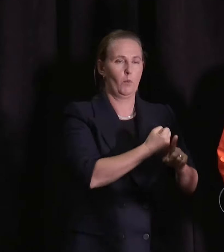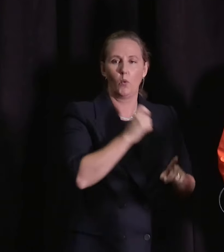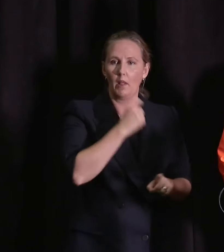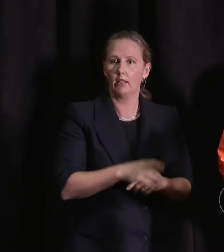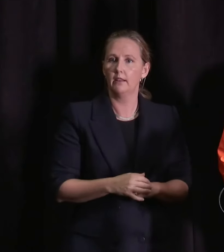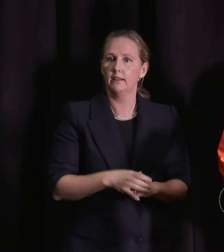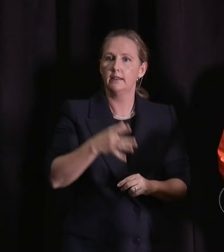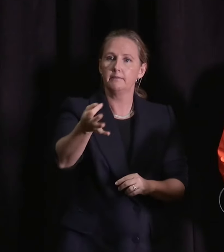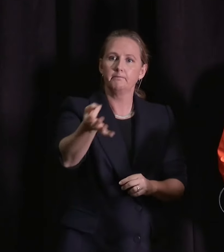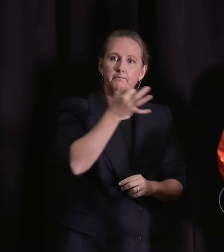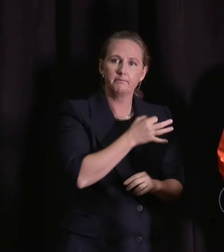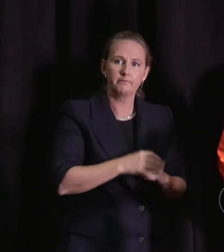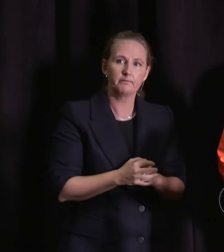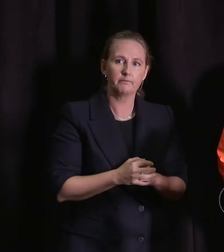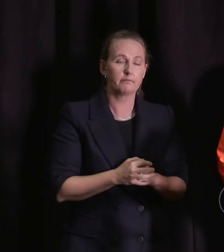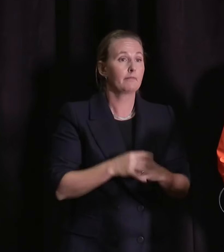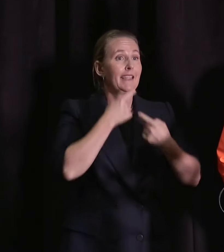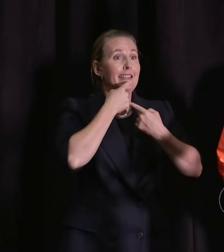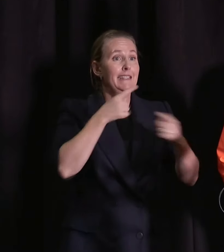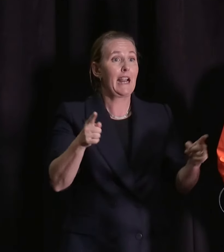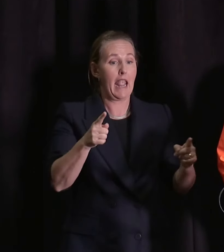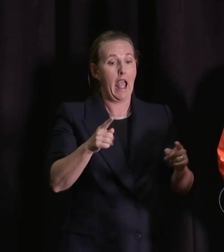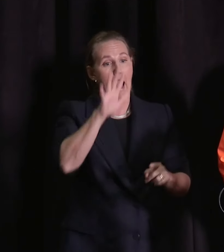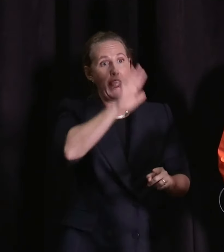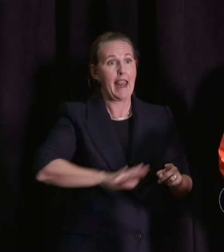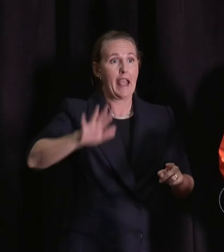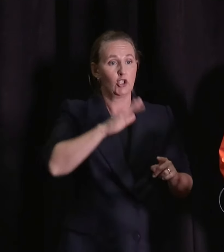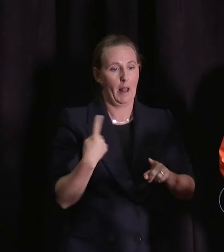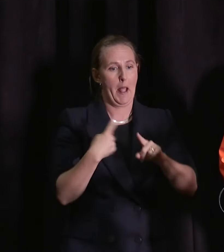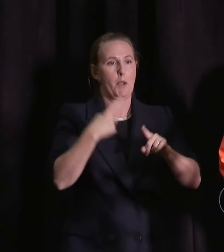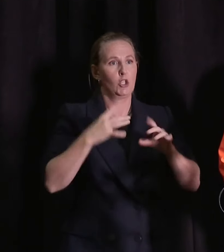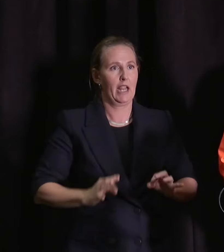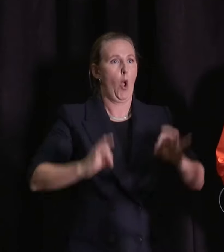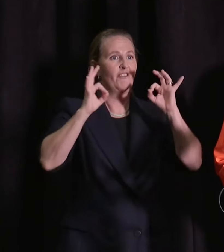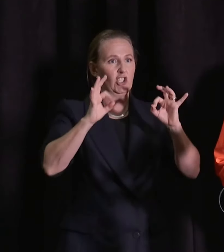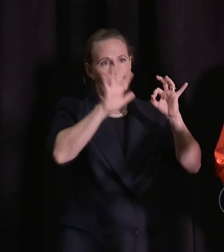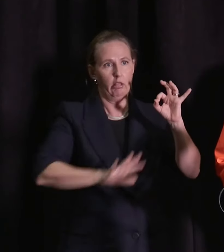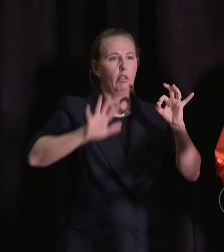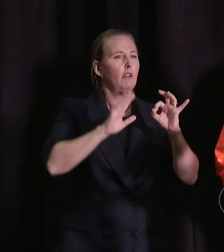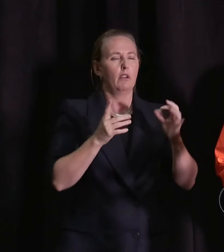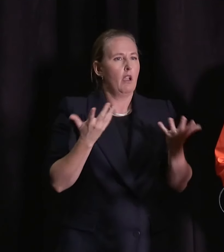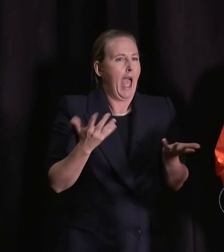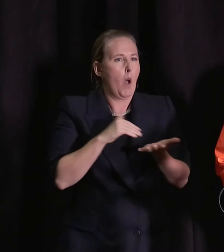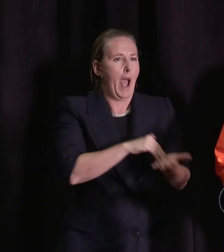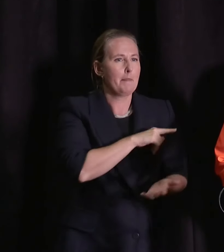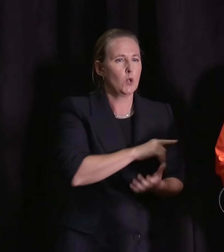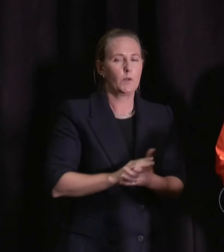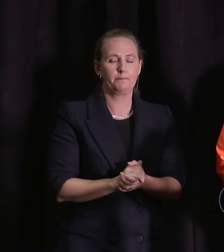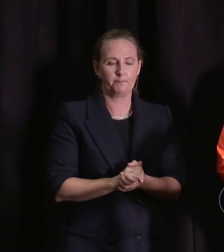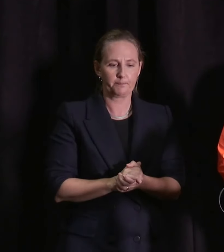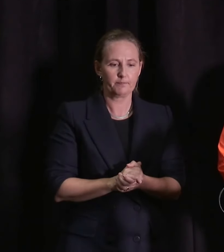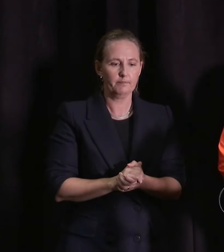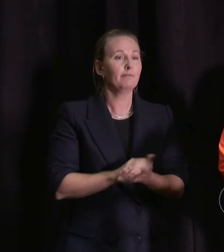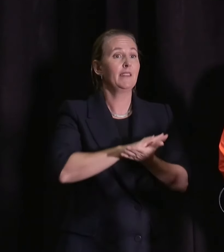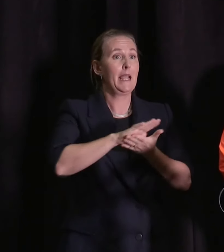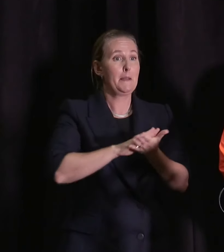power is added by delivering a national statement? At the highest level the first thing it does is allows us to get a better coordination of the